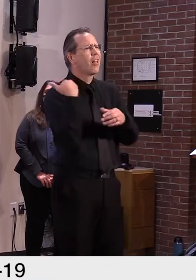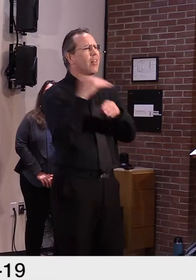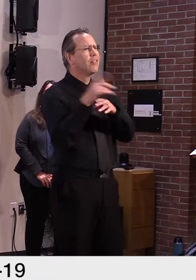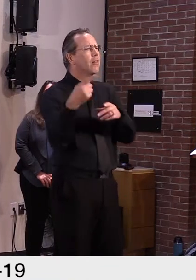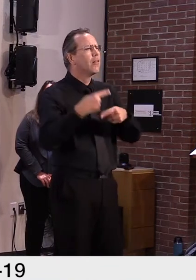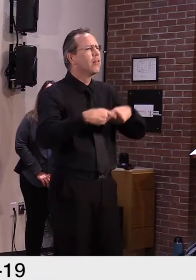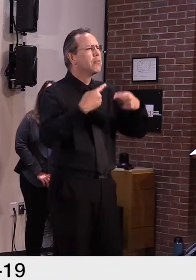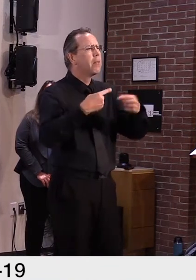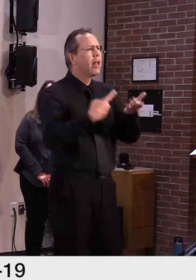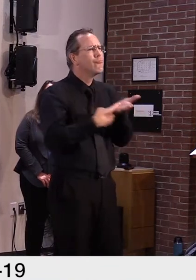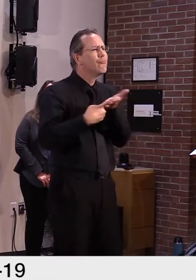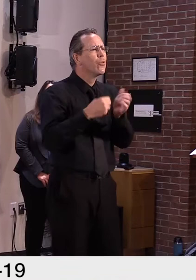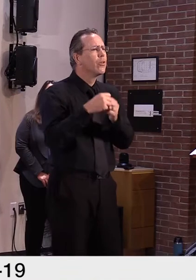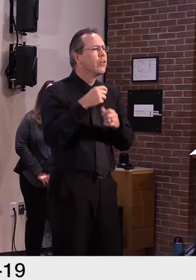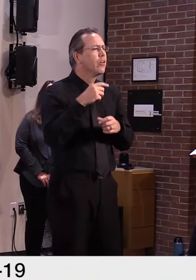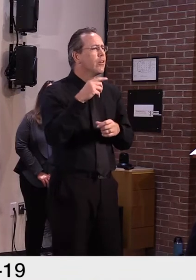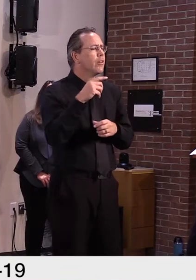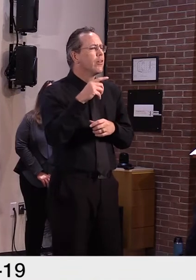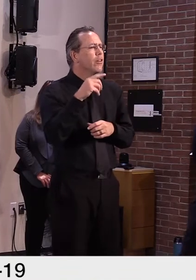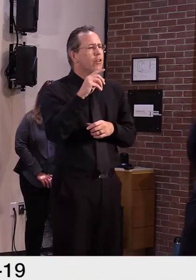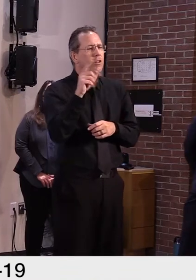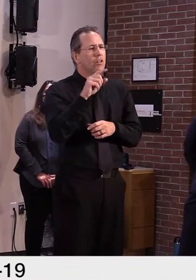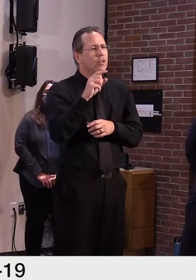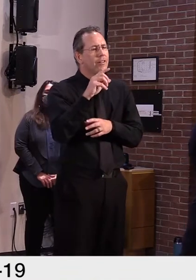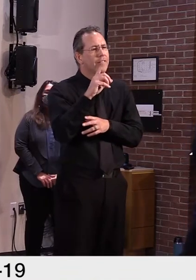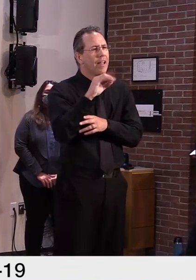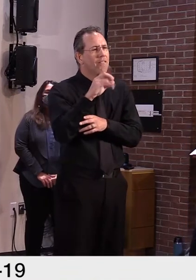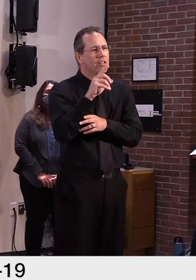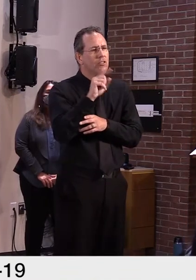the general public to decide, not me.